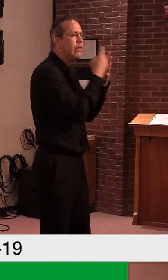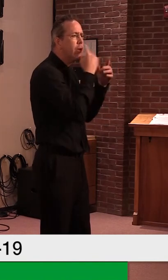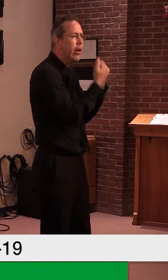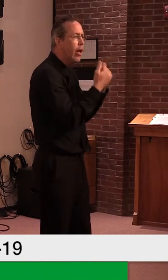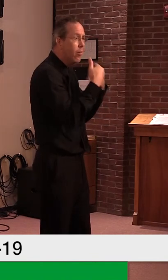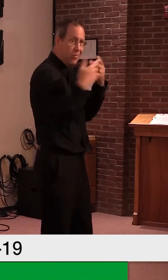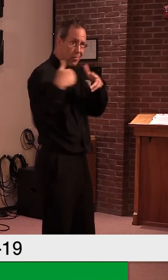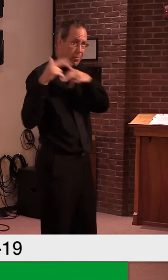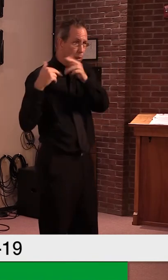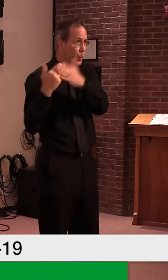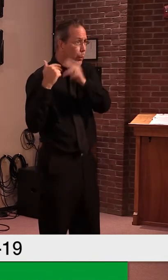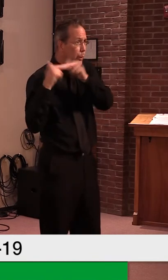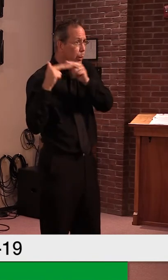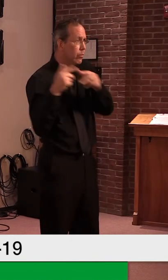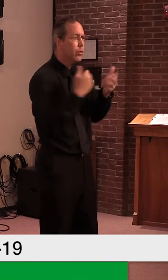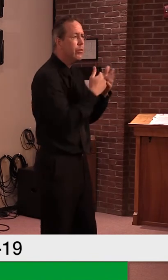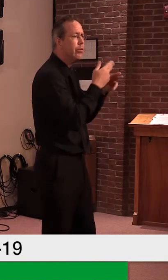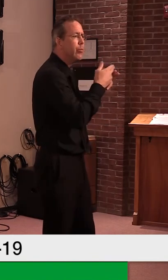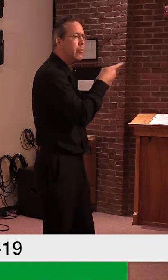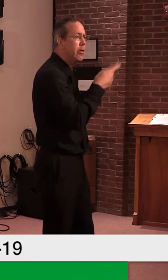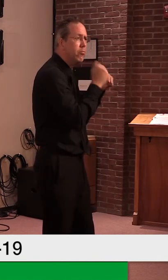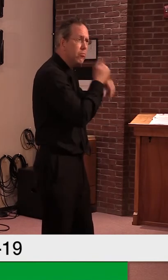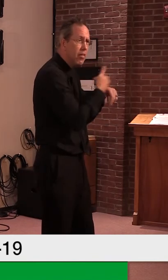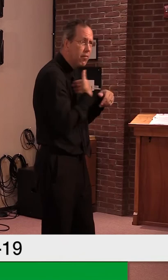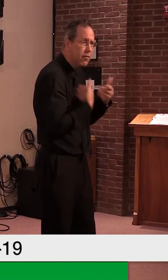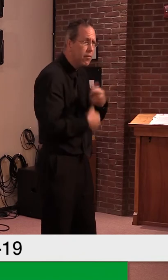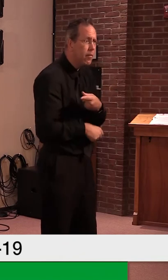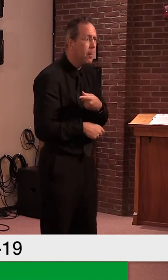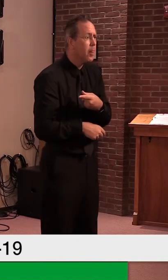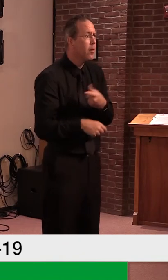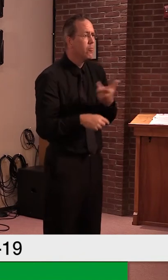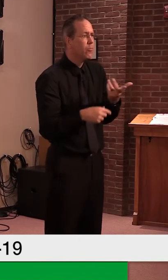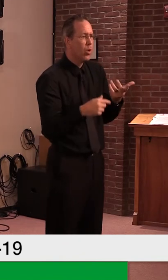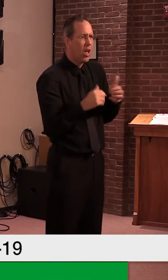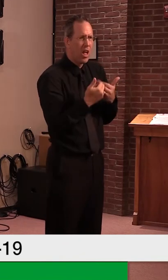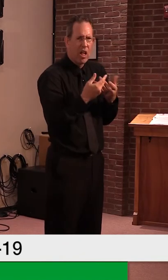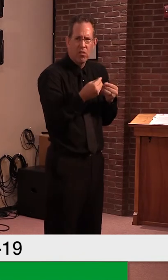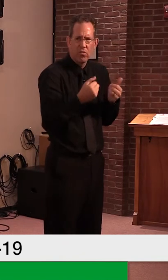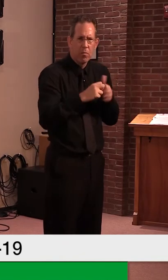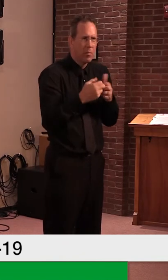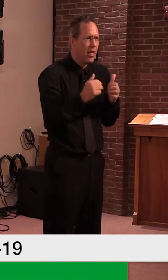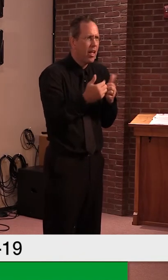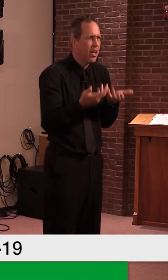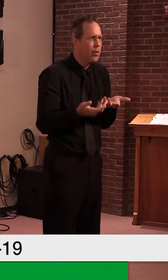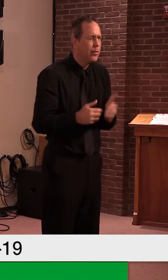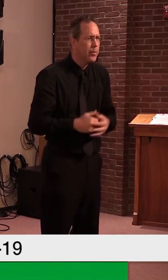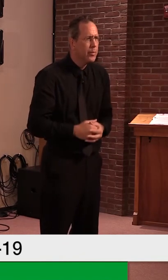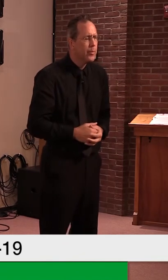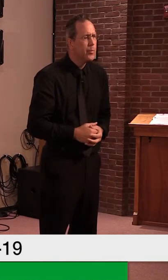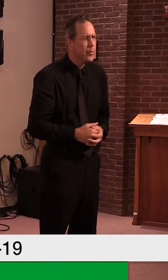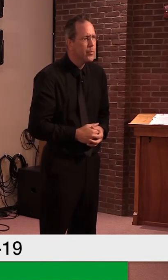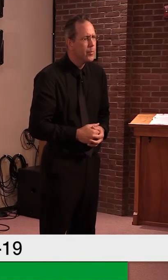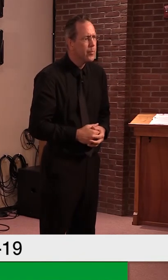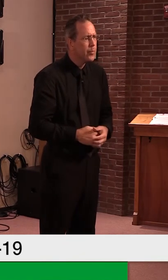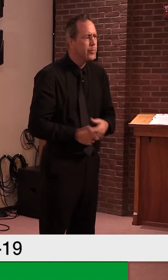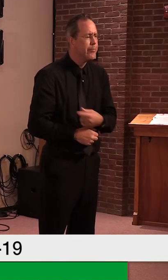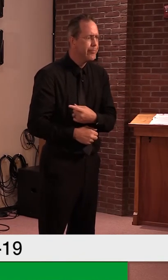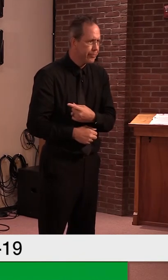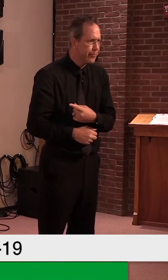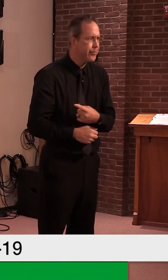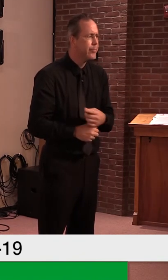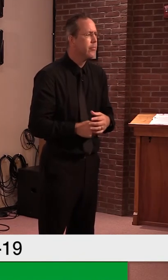issues with having them follow protocols, uh, as expected? Yeah. Hey, Kevin, you know, for years we've been, uh, using out of state